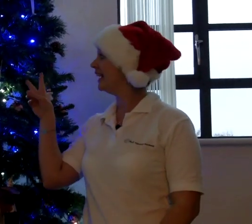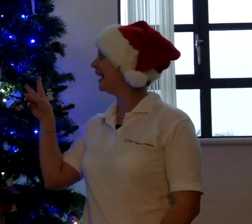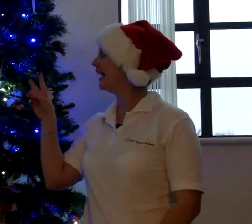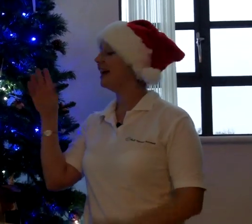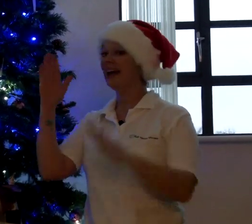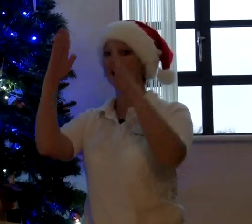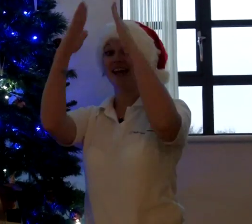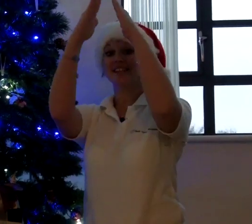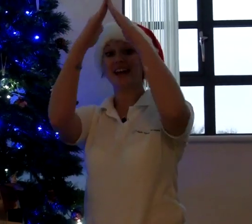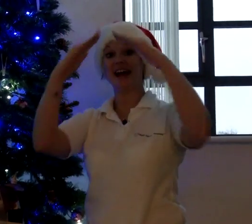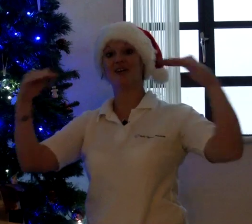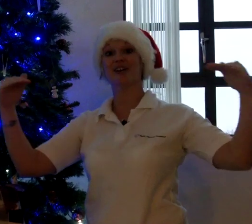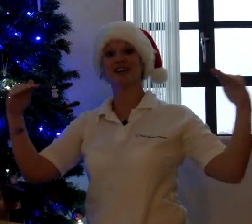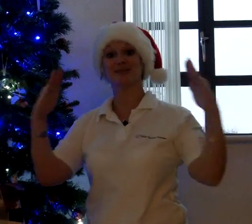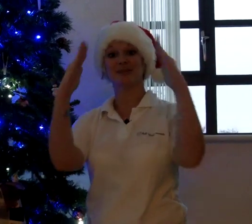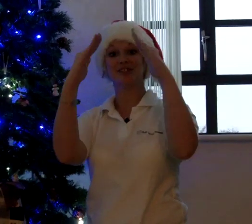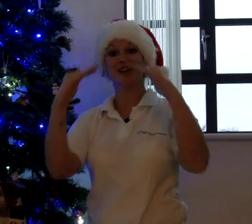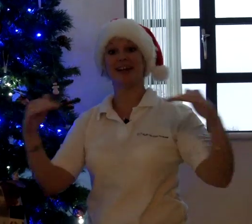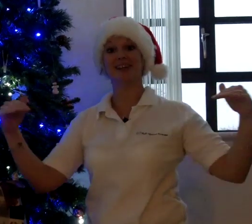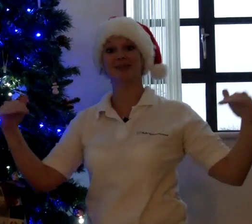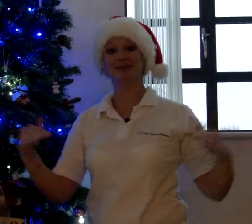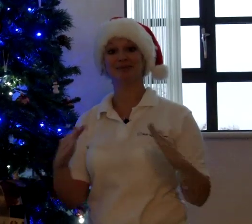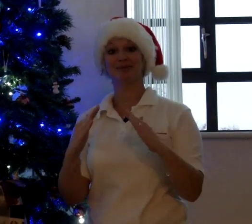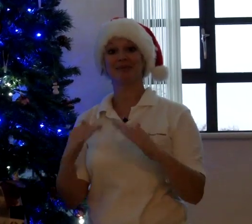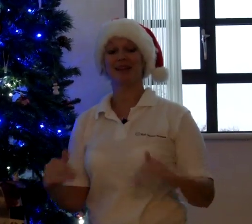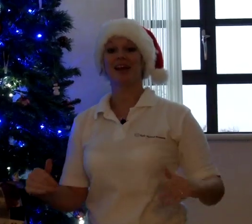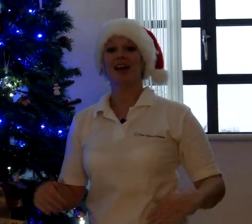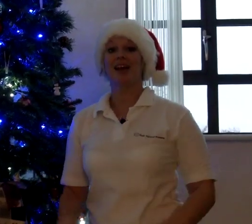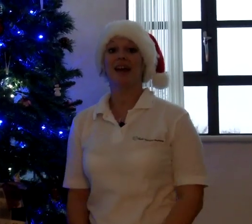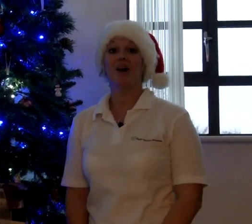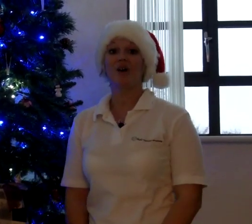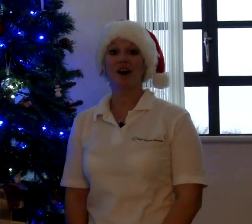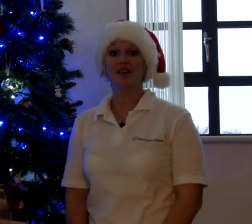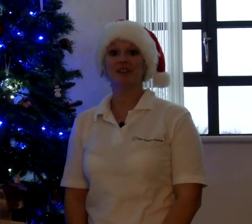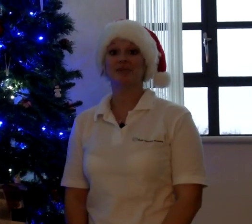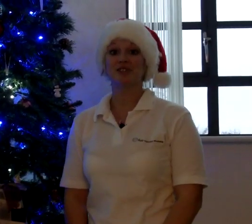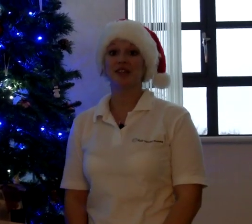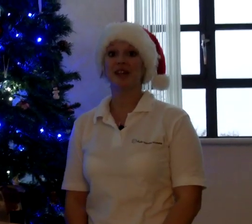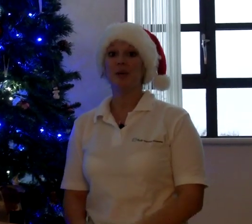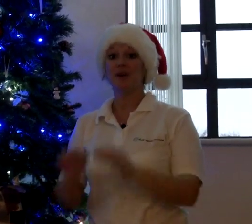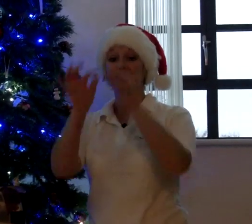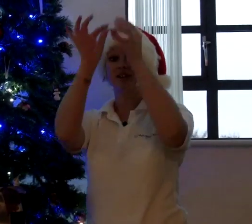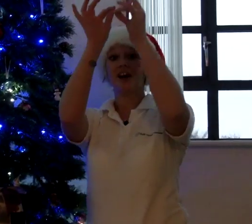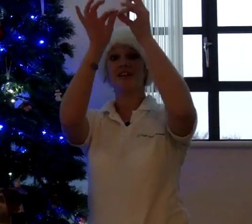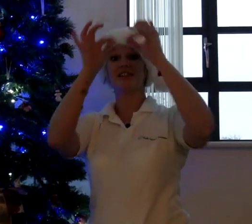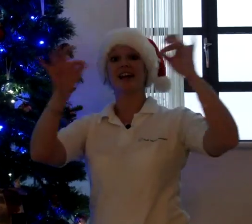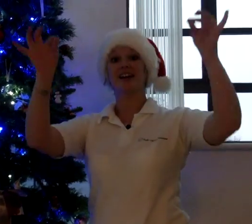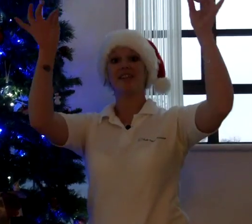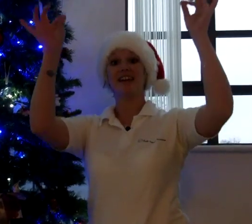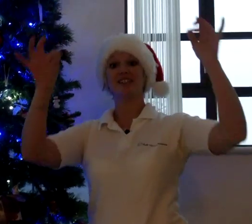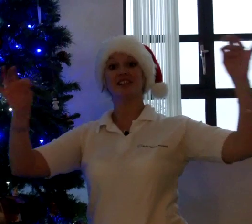here, here's our Christmas tree. Now on our Christmas tree, we've got our decorations.